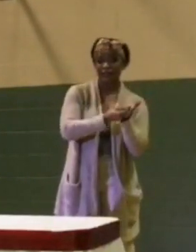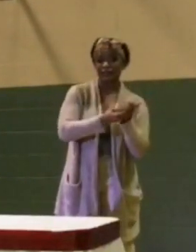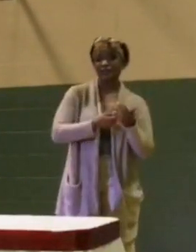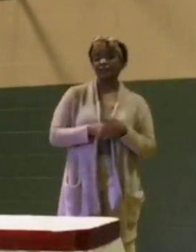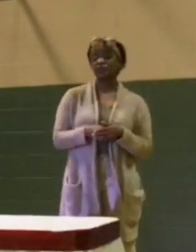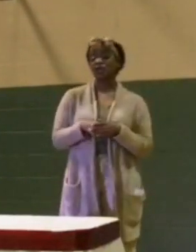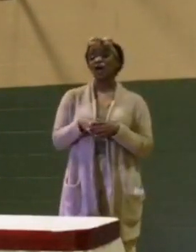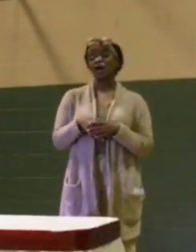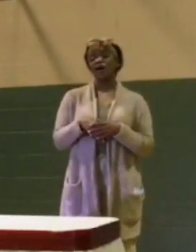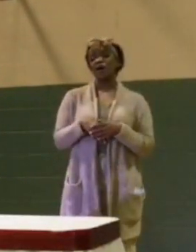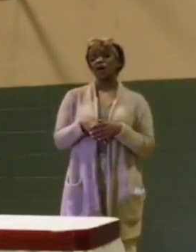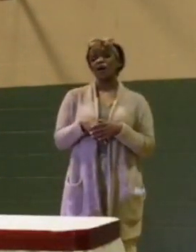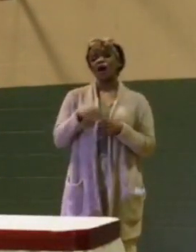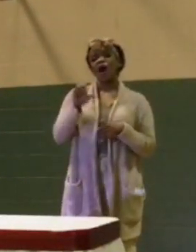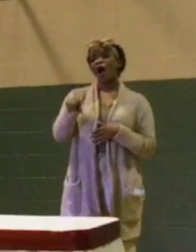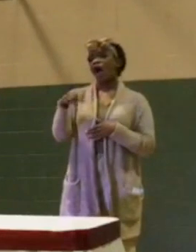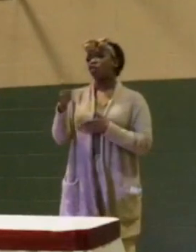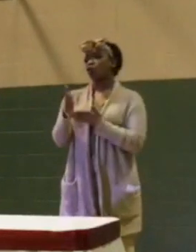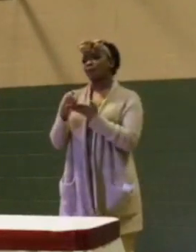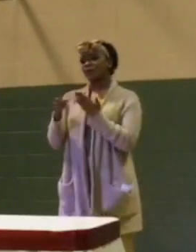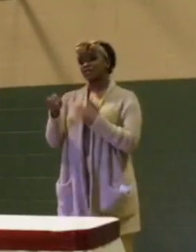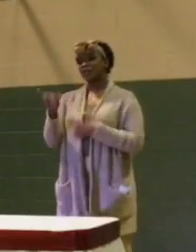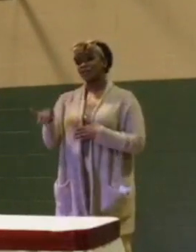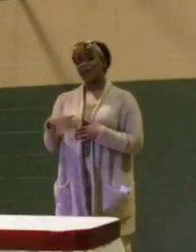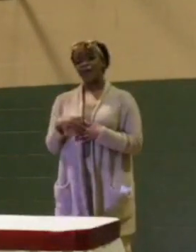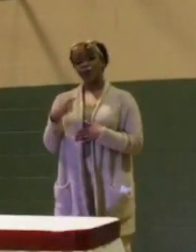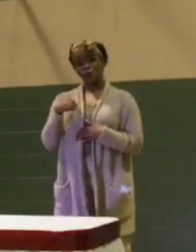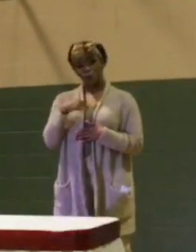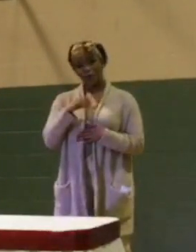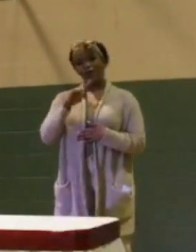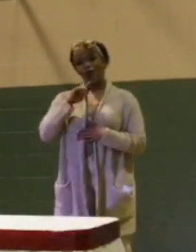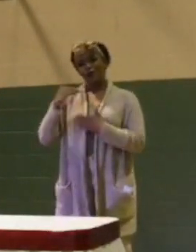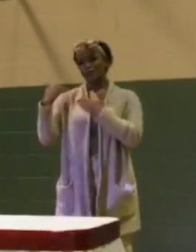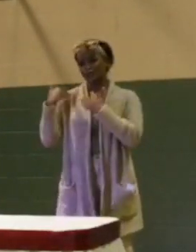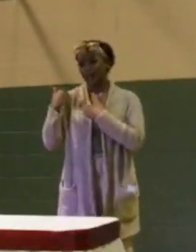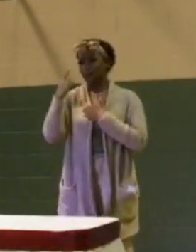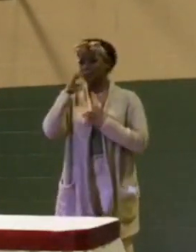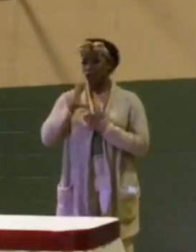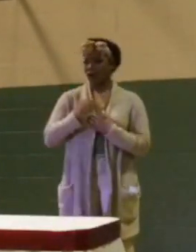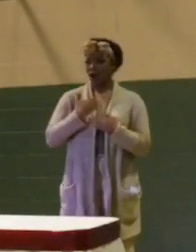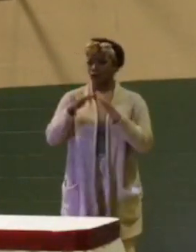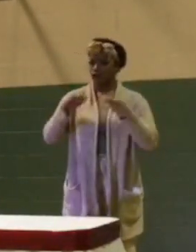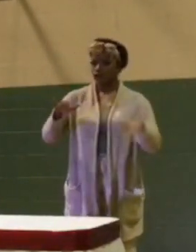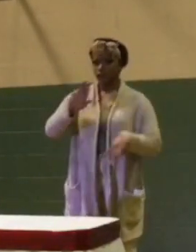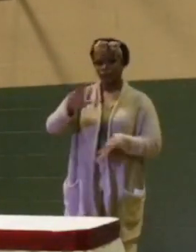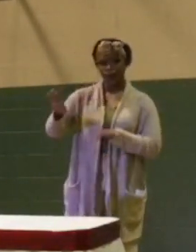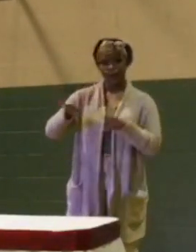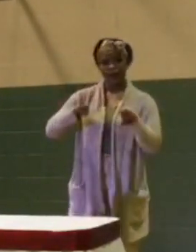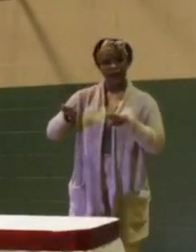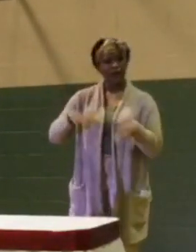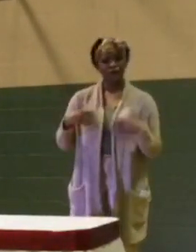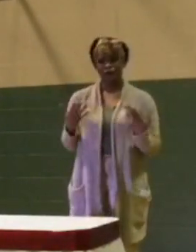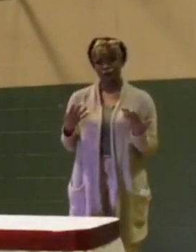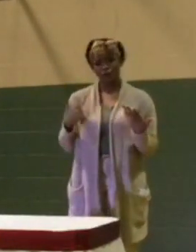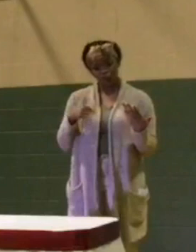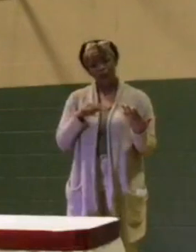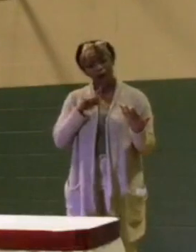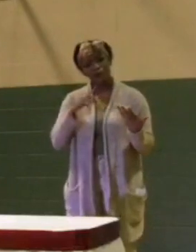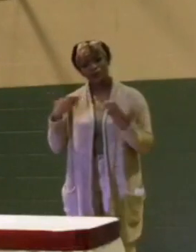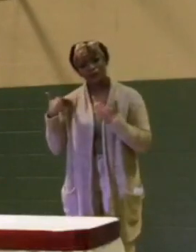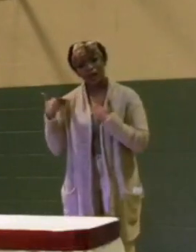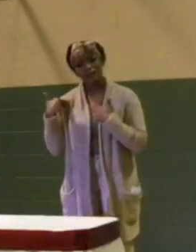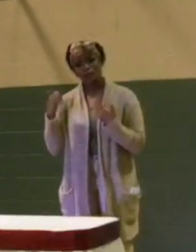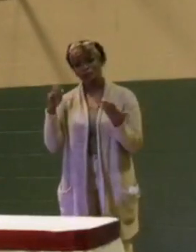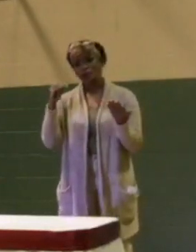other piece of that is we're responsible for the behavior of our children. We are responsible. And so